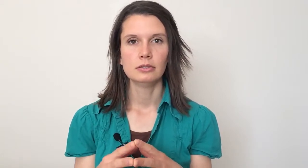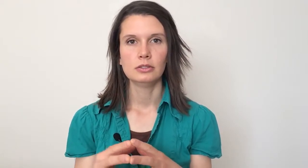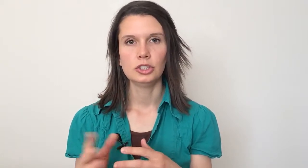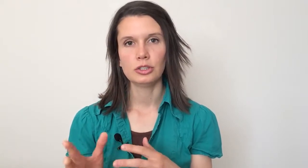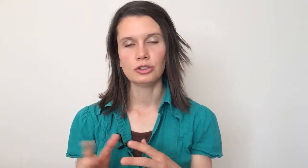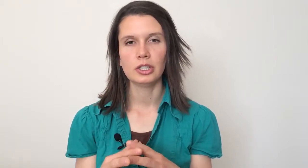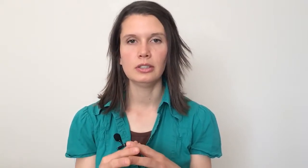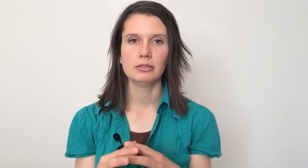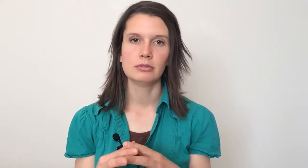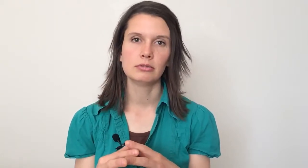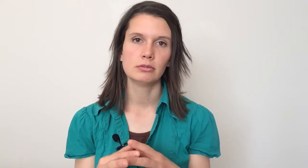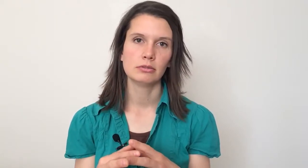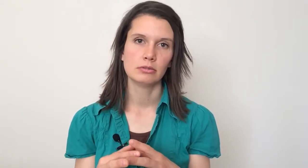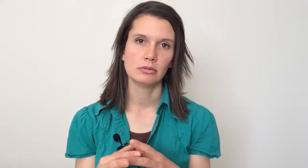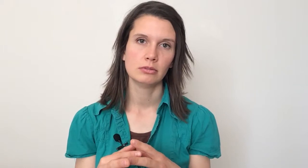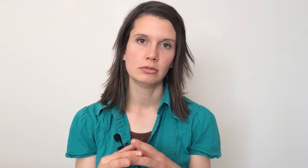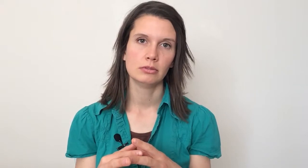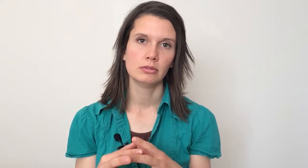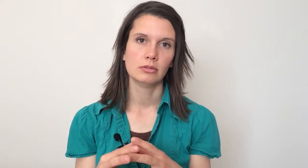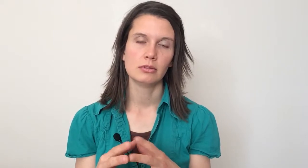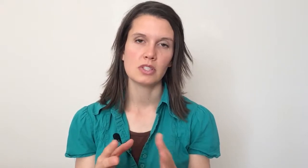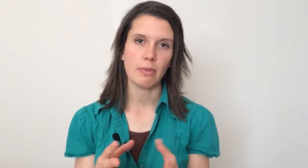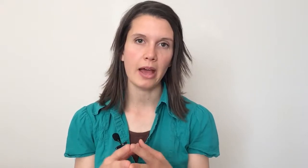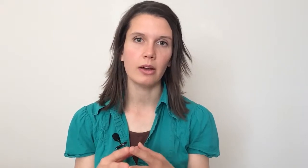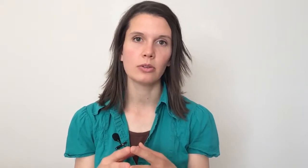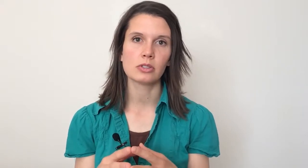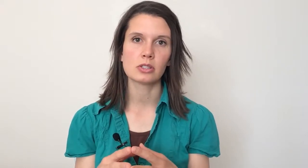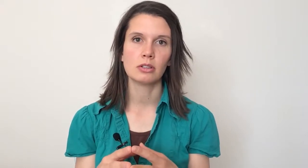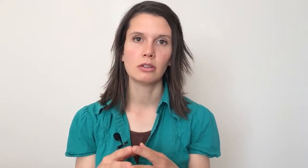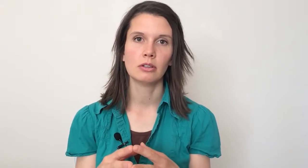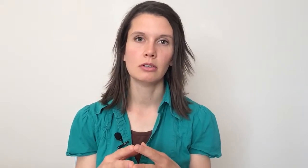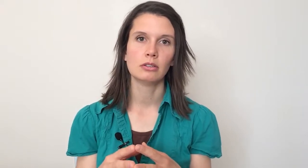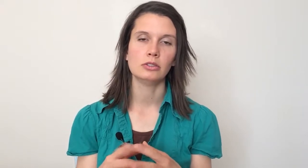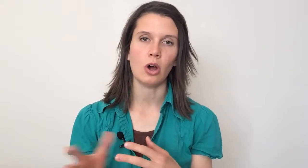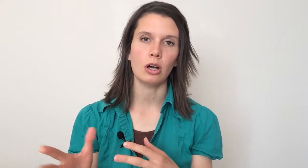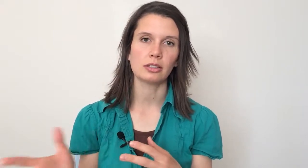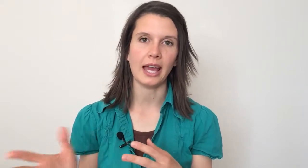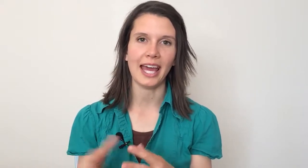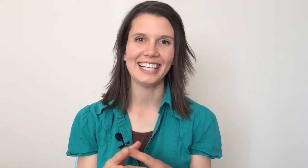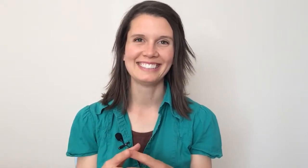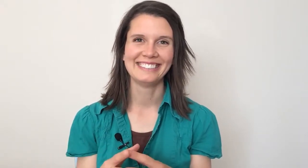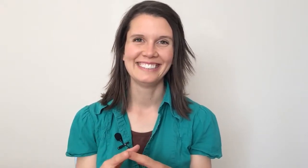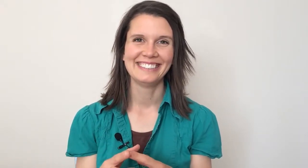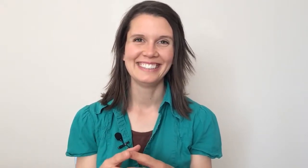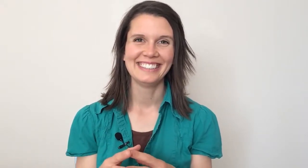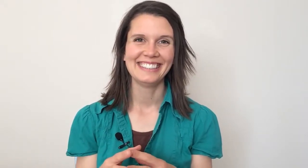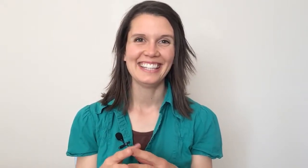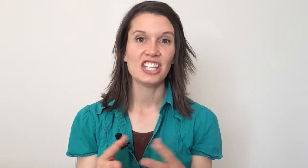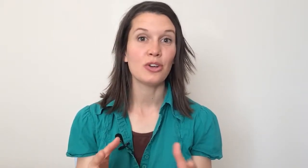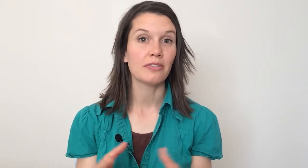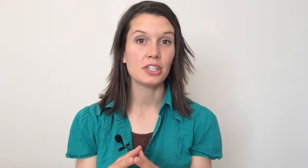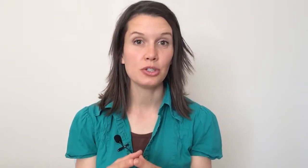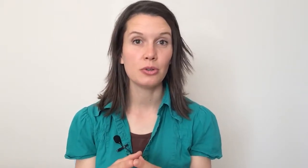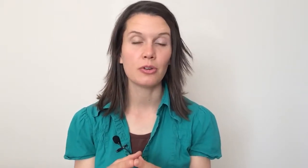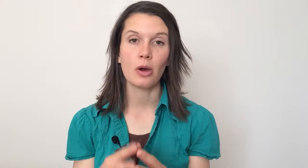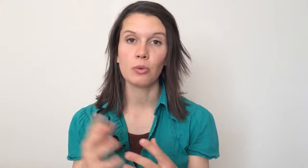So, children, spouse, dog, cat, things you have to do, you're not